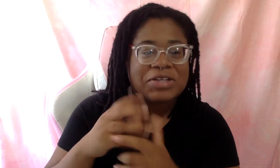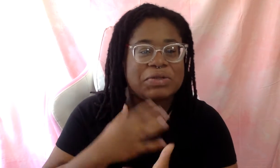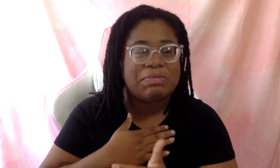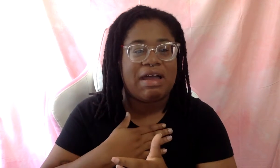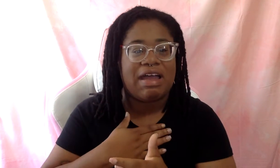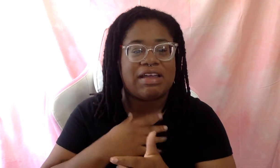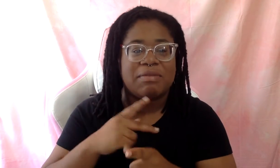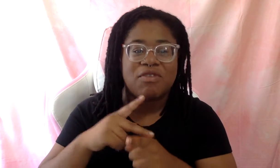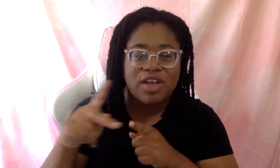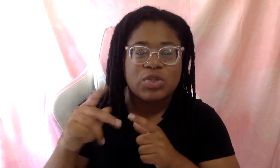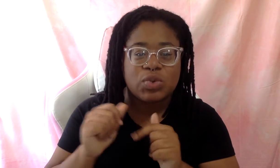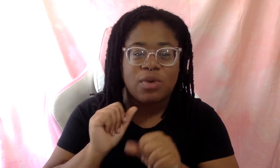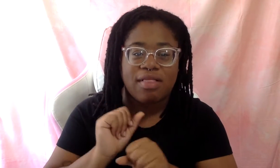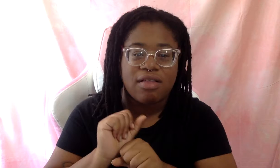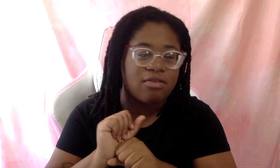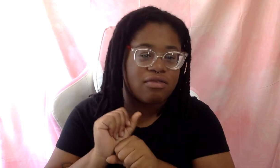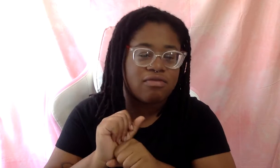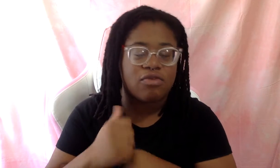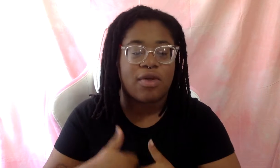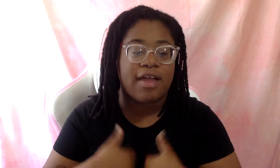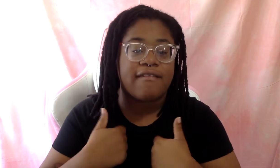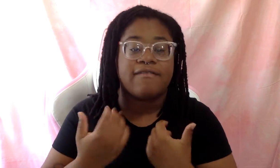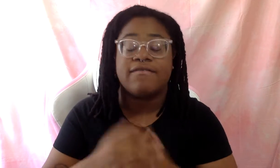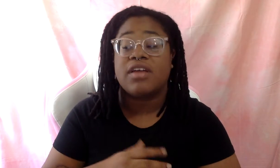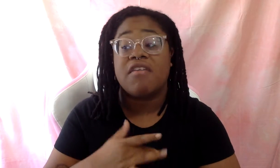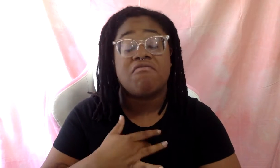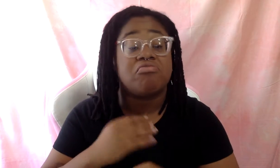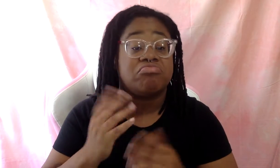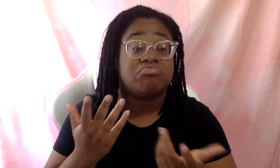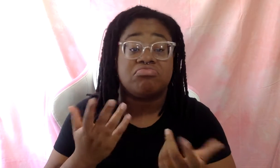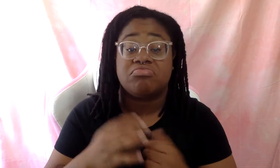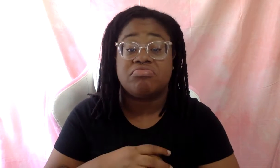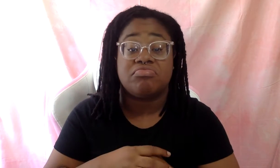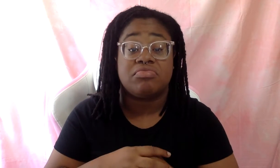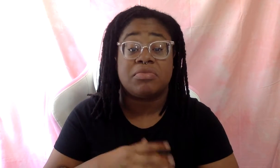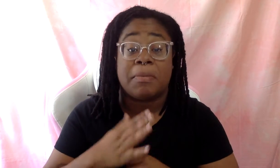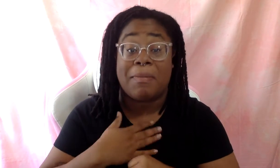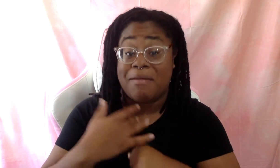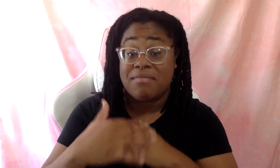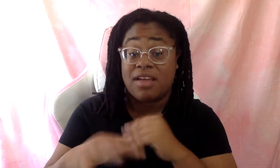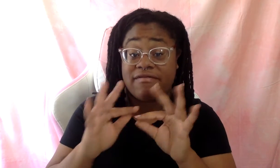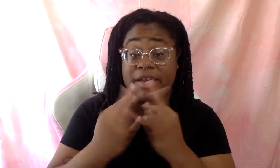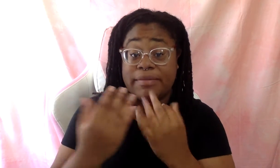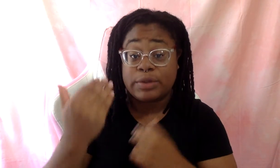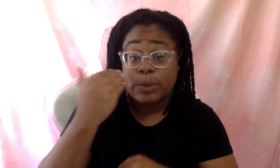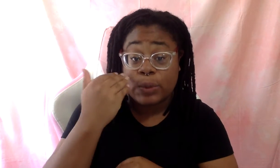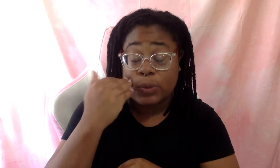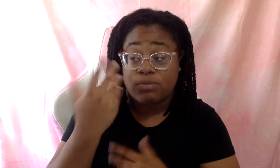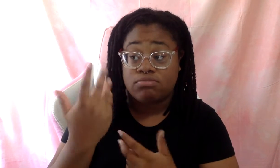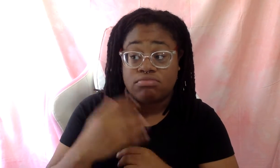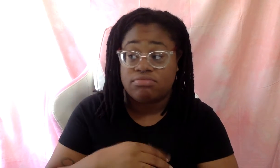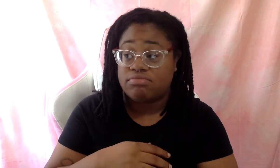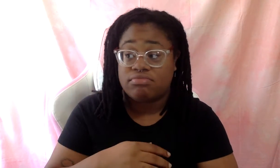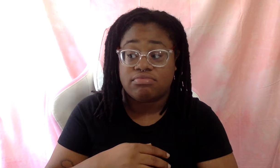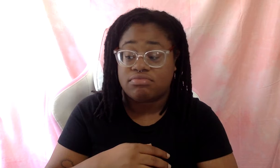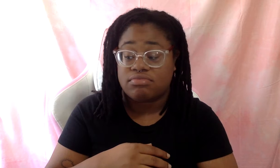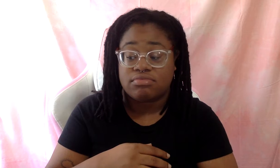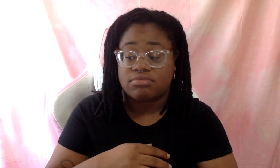I find no discomfort in telling my blood family no, or, um, this is